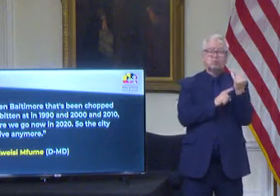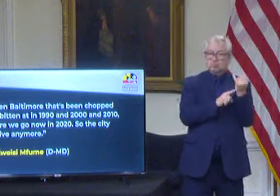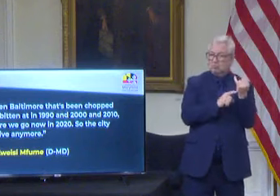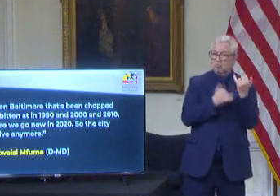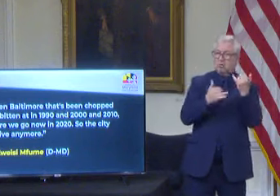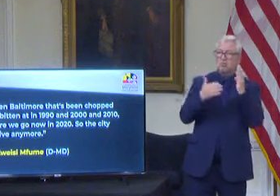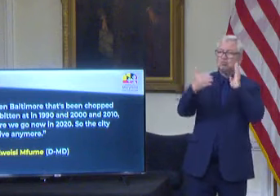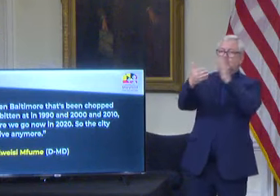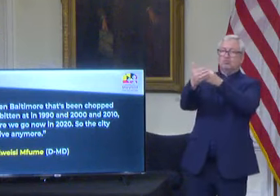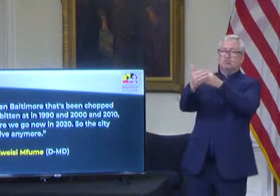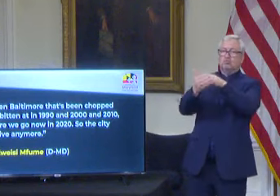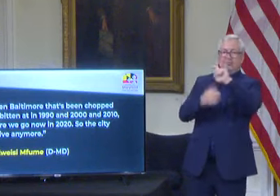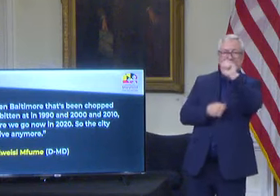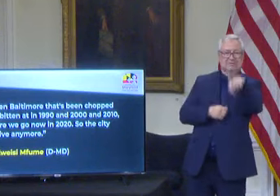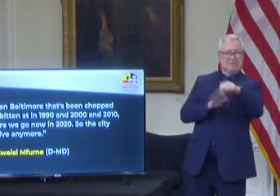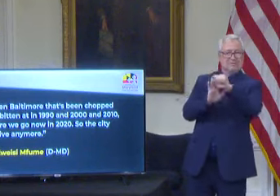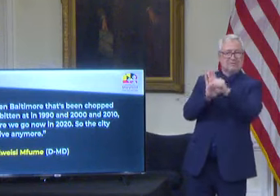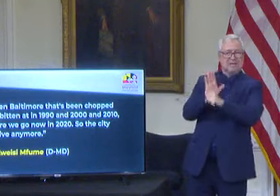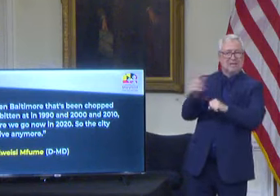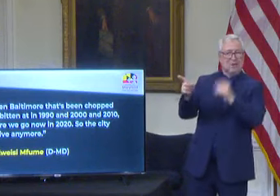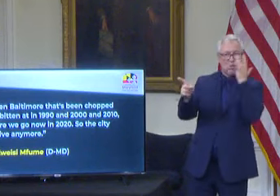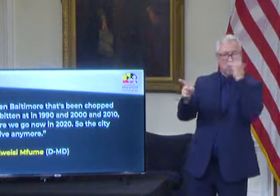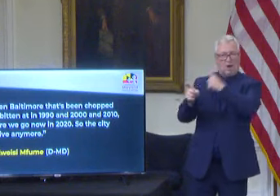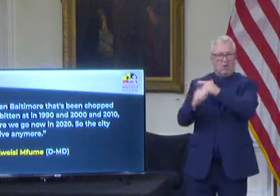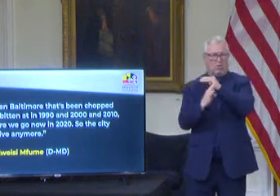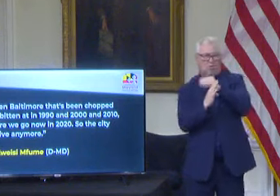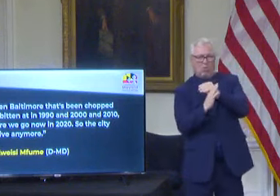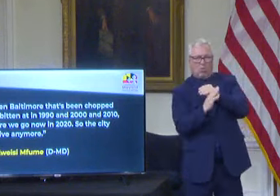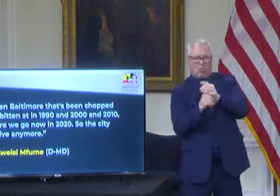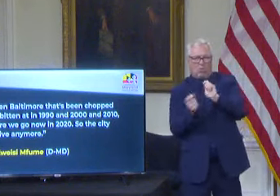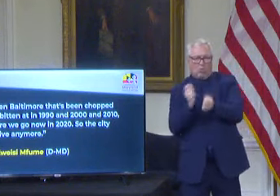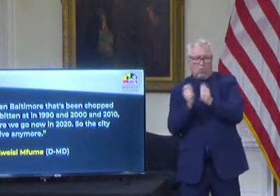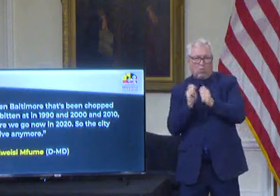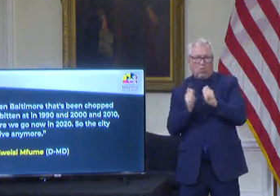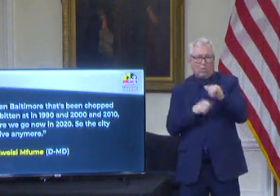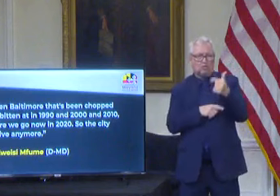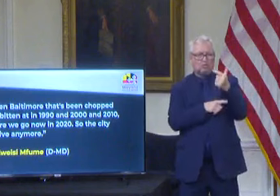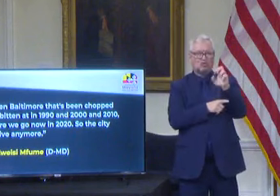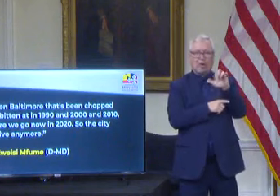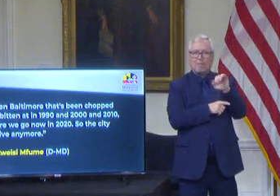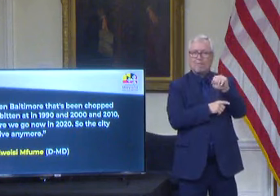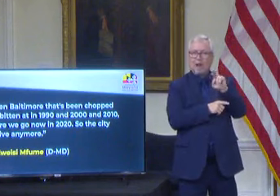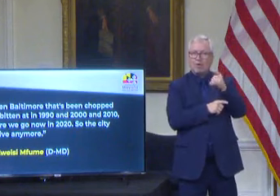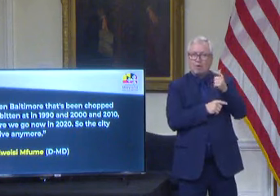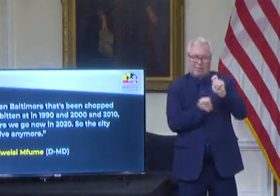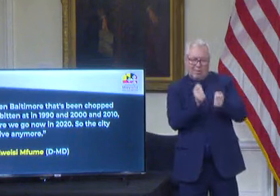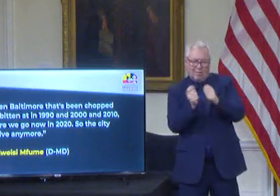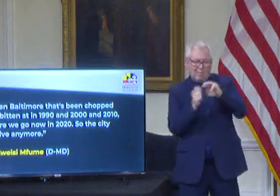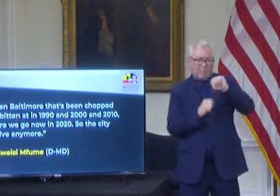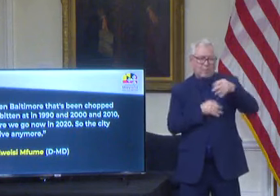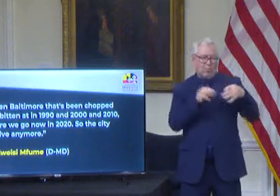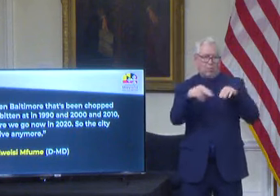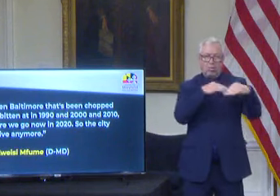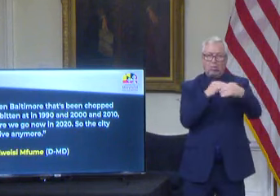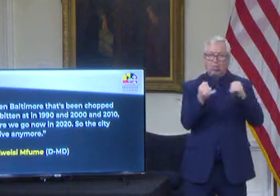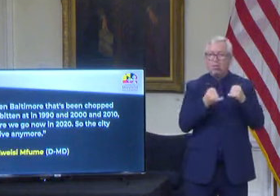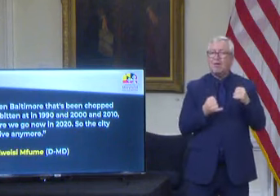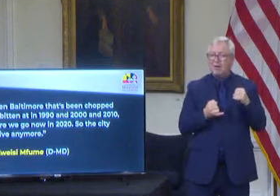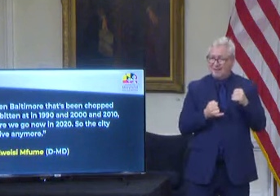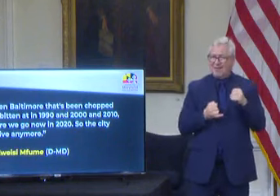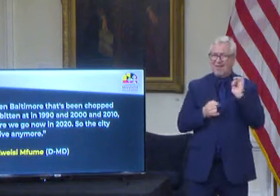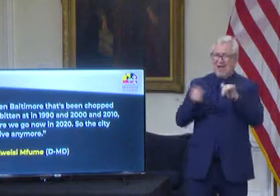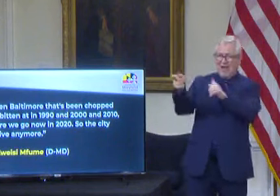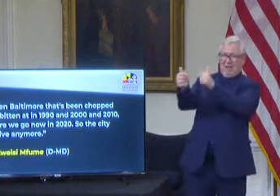to block its new gerrymandered congressional map. The map passed by the legislature